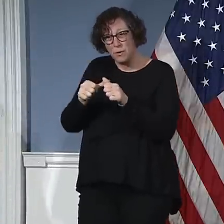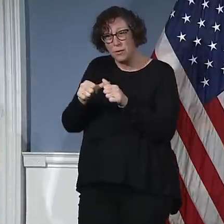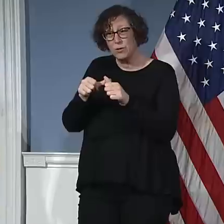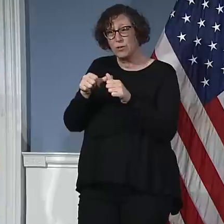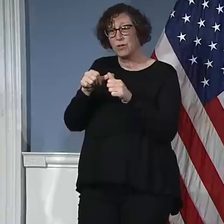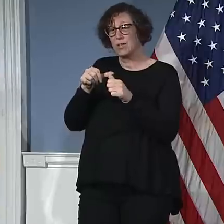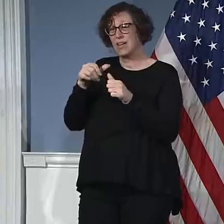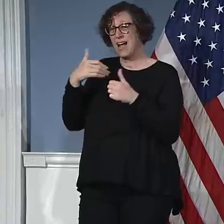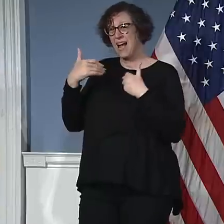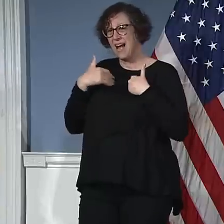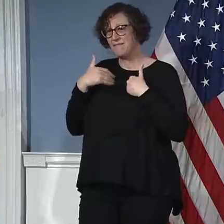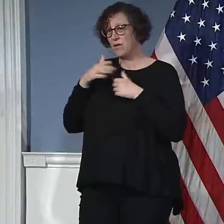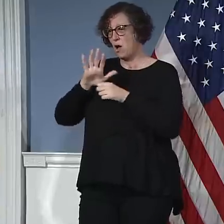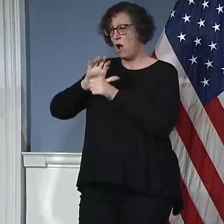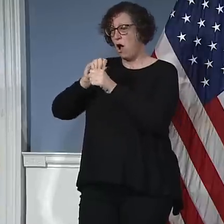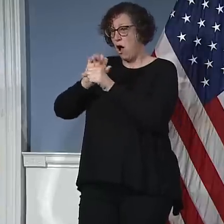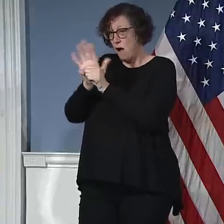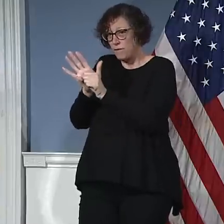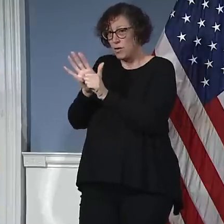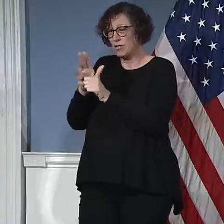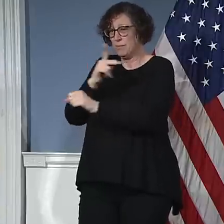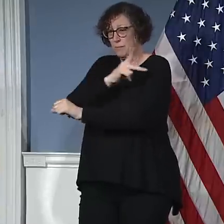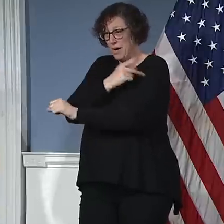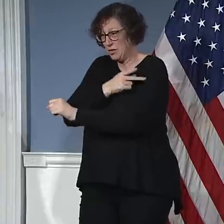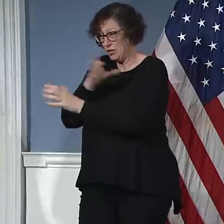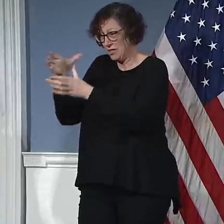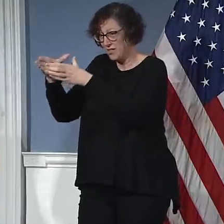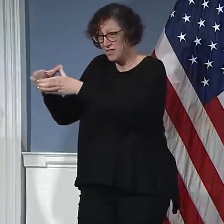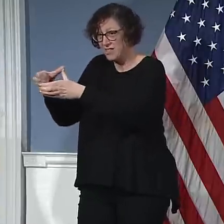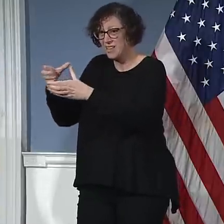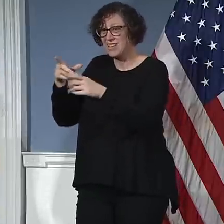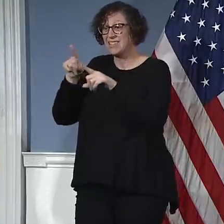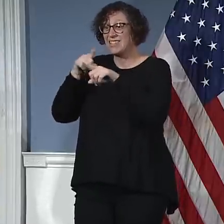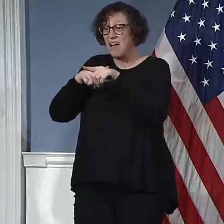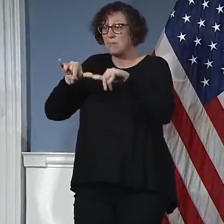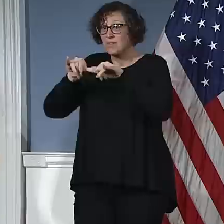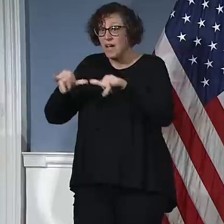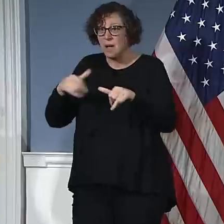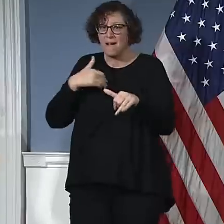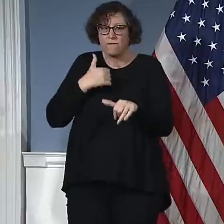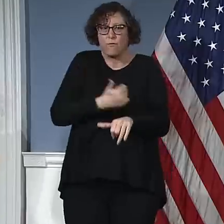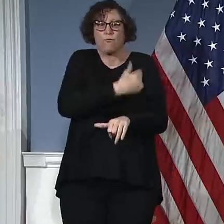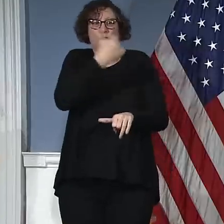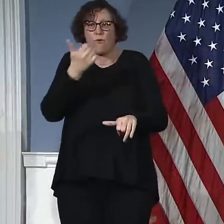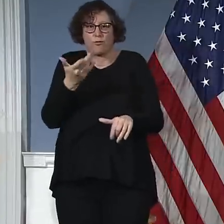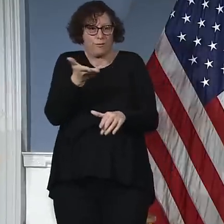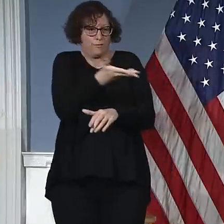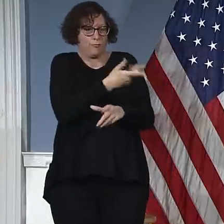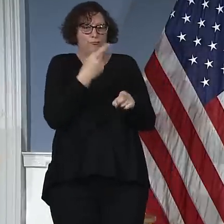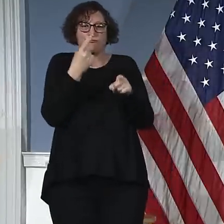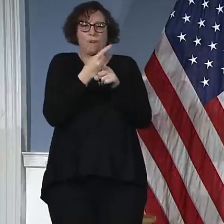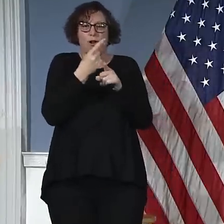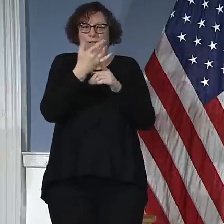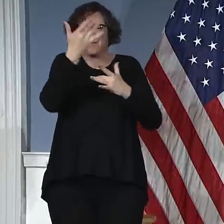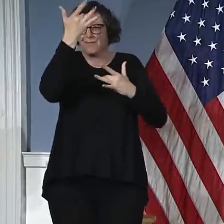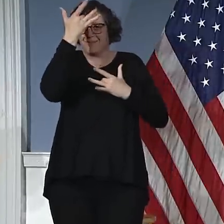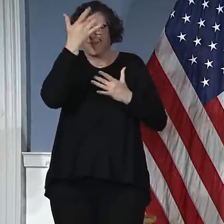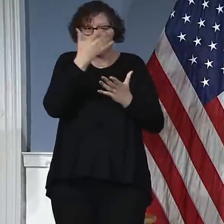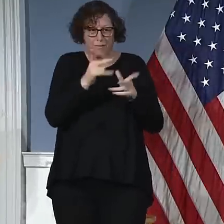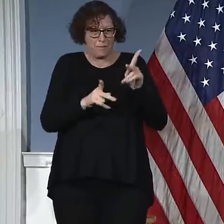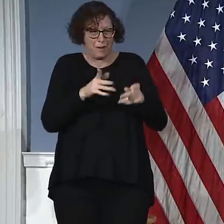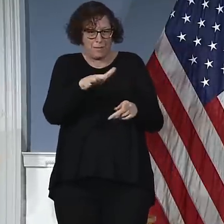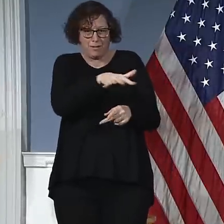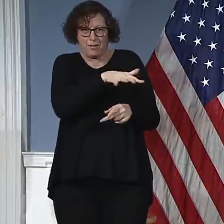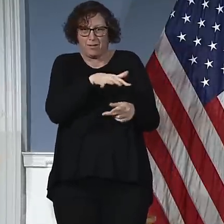So because we got an infusion of help, we got a lot of help from the state, we definitely got some good help from the federal government. We've gotten a lot of help